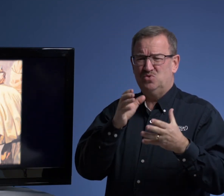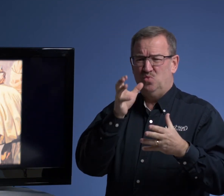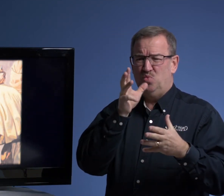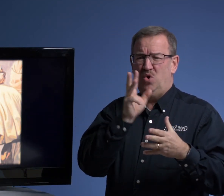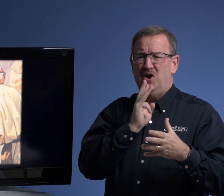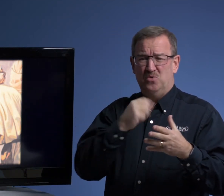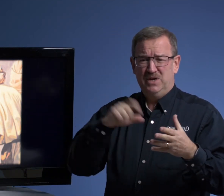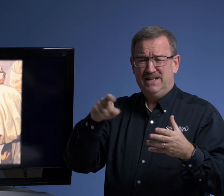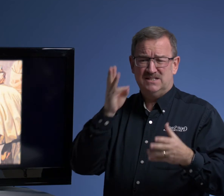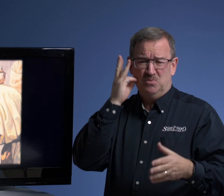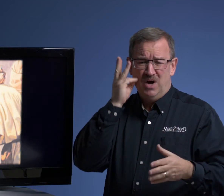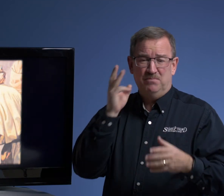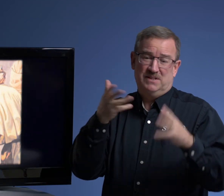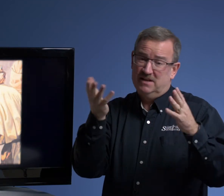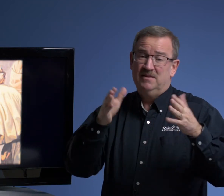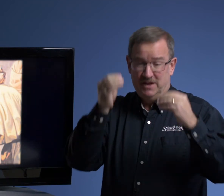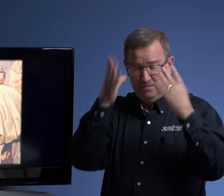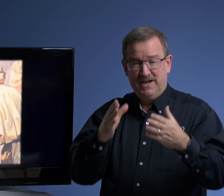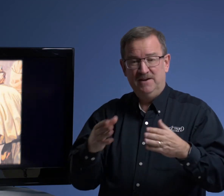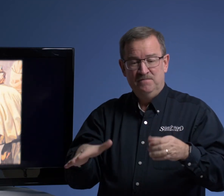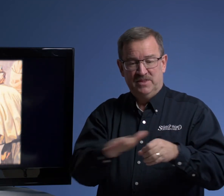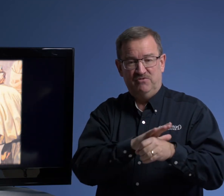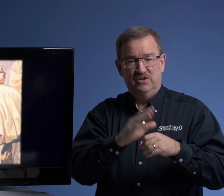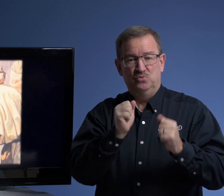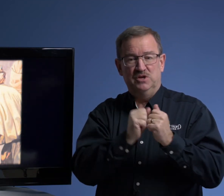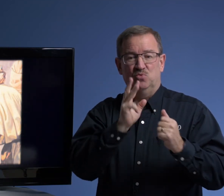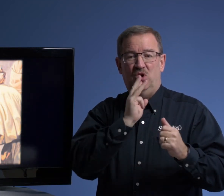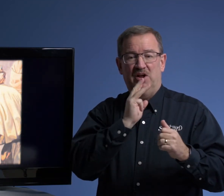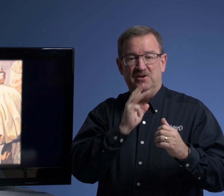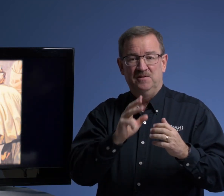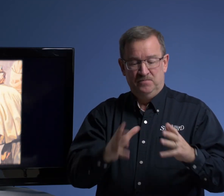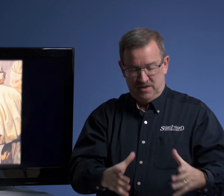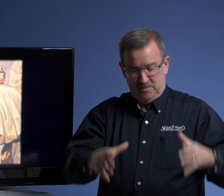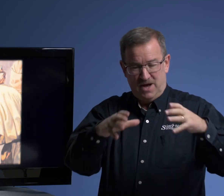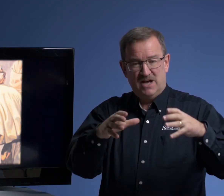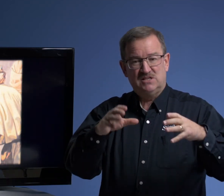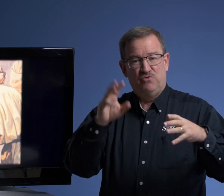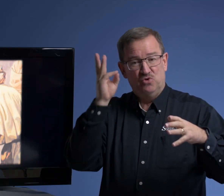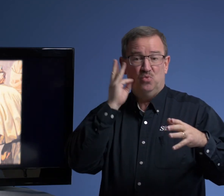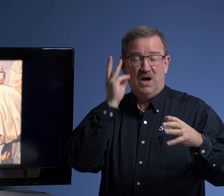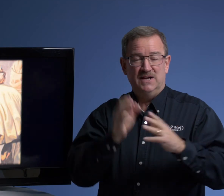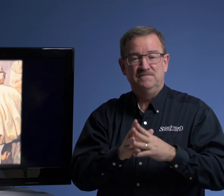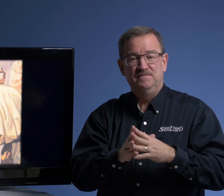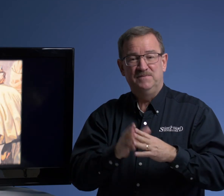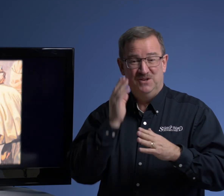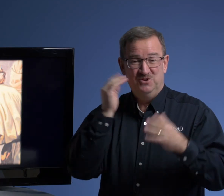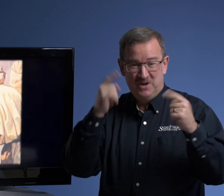water? We need some wine, but they, they obeyed. They filled with water, the pots for the wine. And you know what